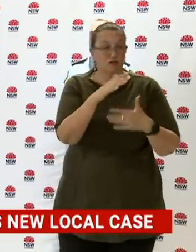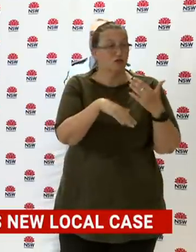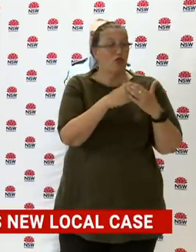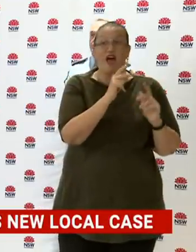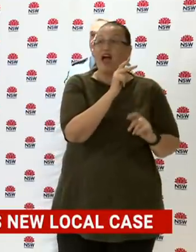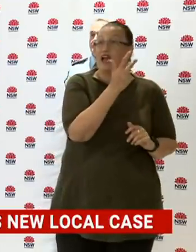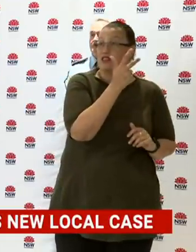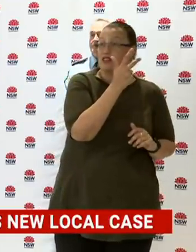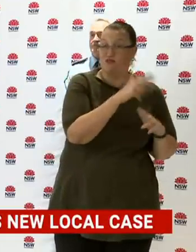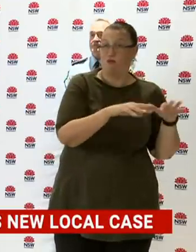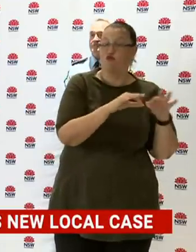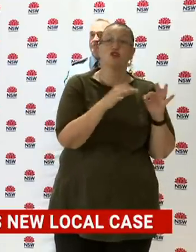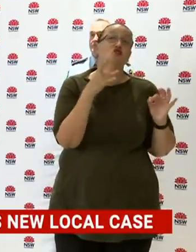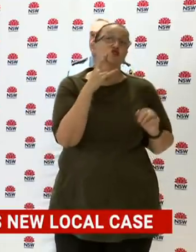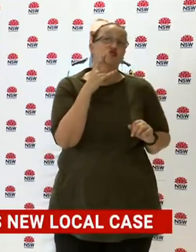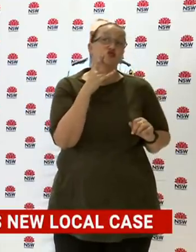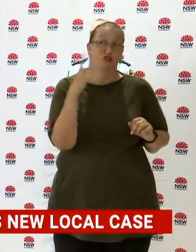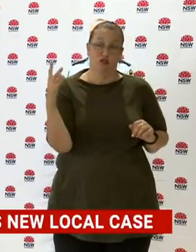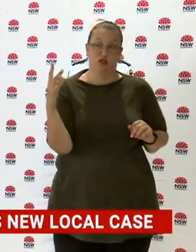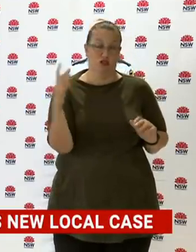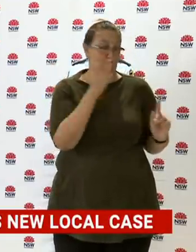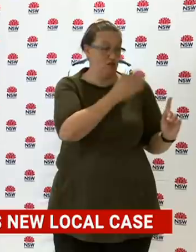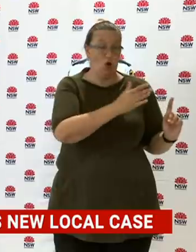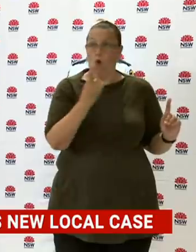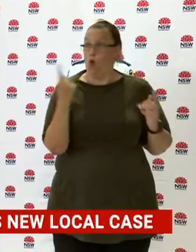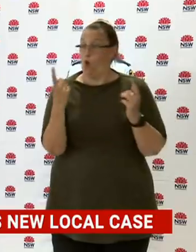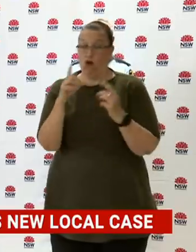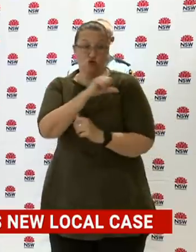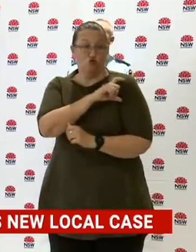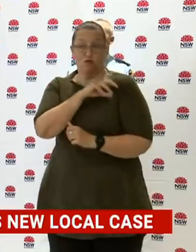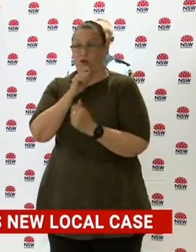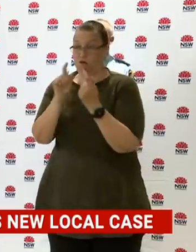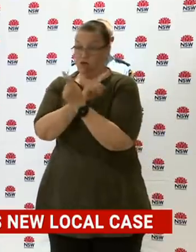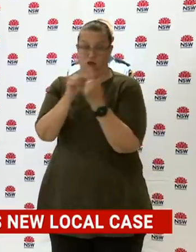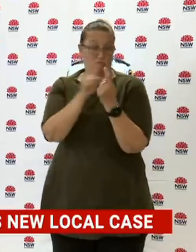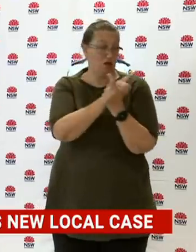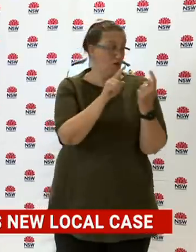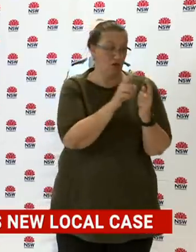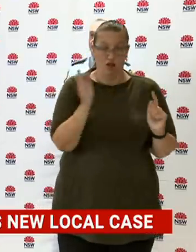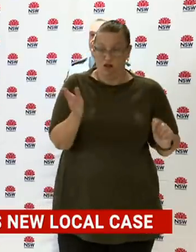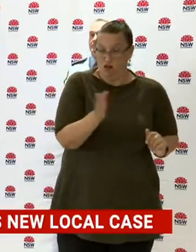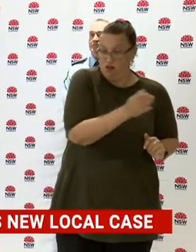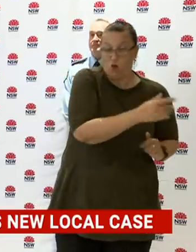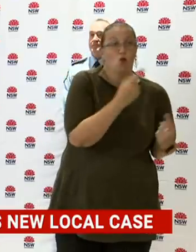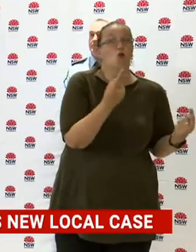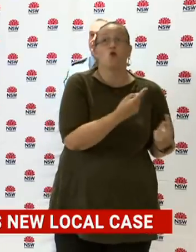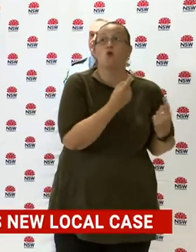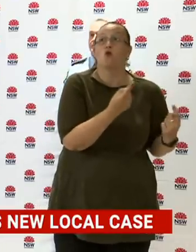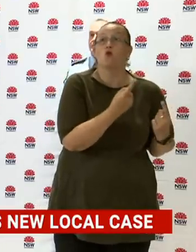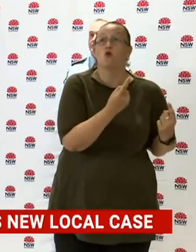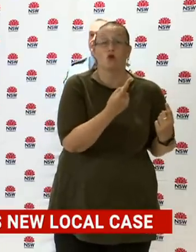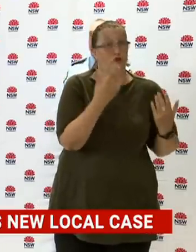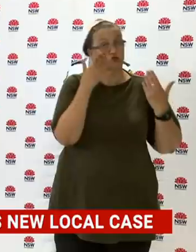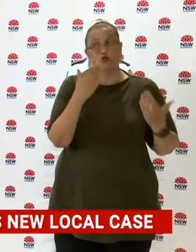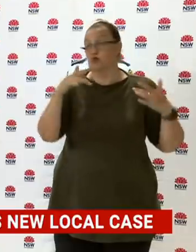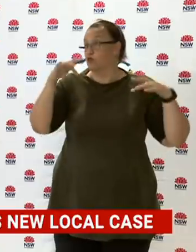And that's obviously being worked through at the moment. There will be some information that Dr Chan can give, but there will be more information unfolding possibly later in the day